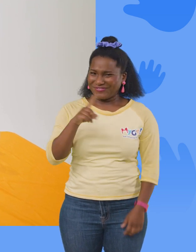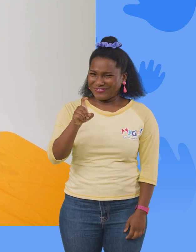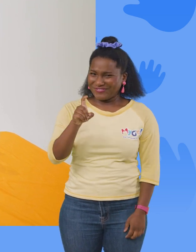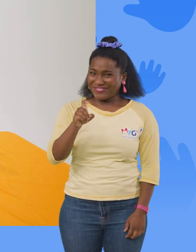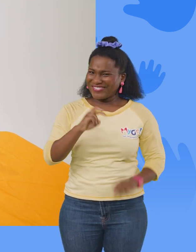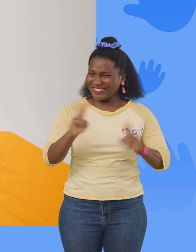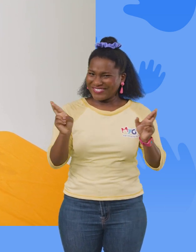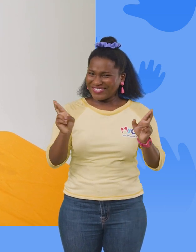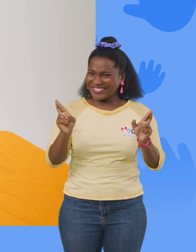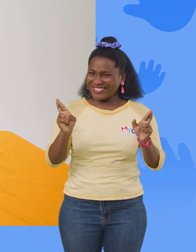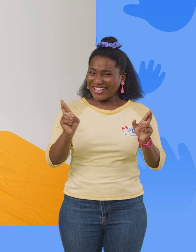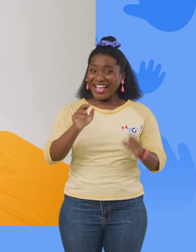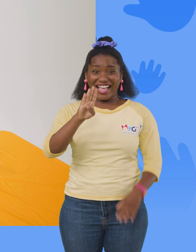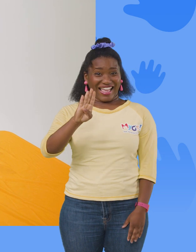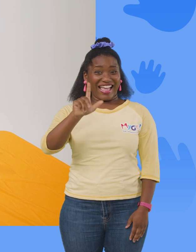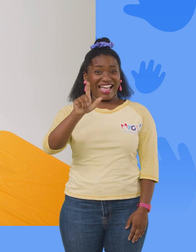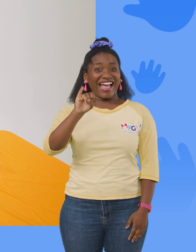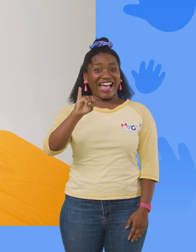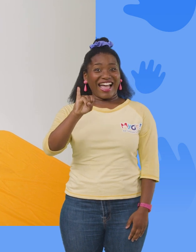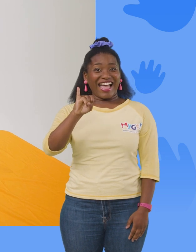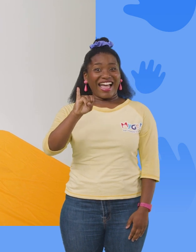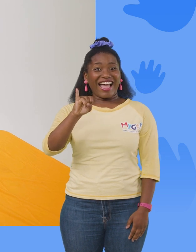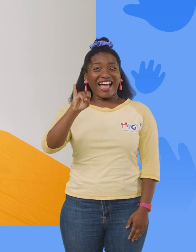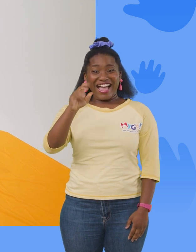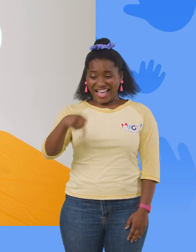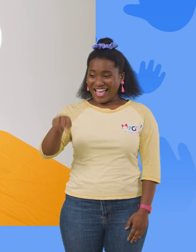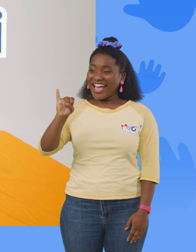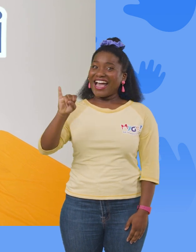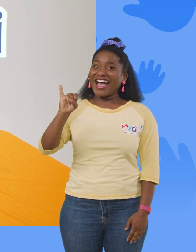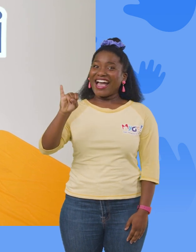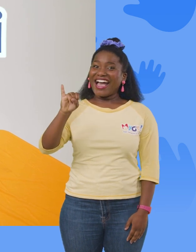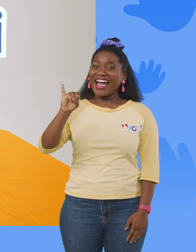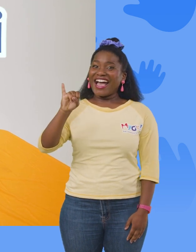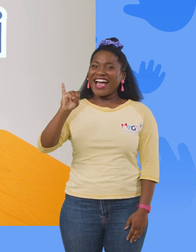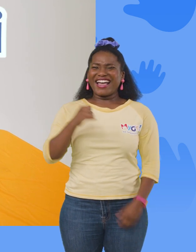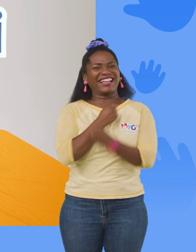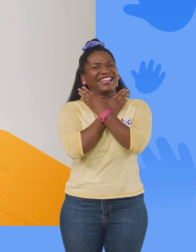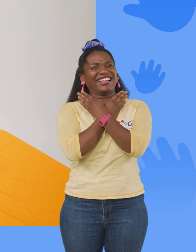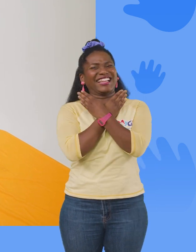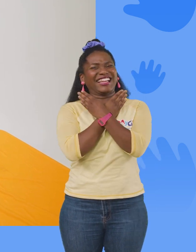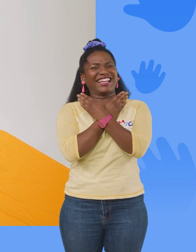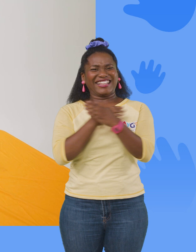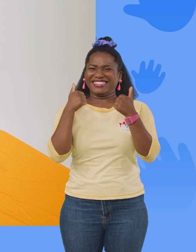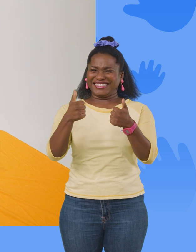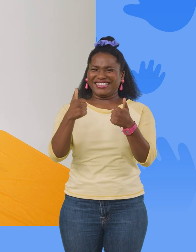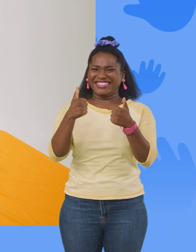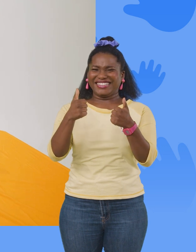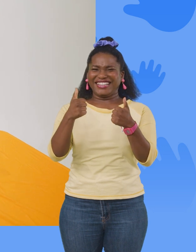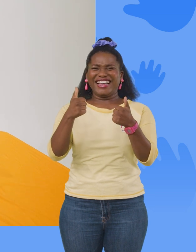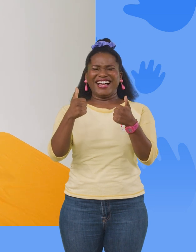Ready? B-L-I-P-P-I. Flippy. Good job. All right.